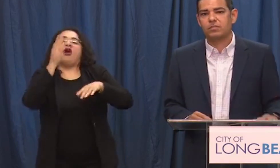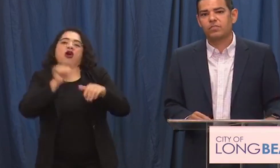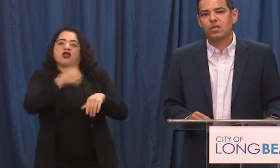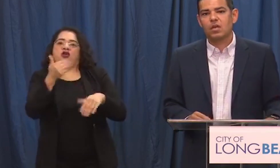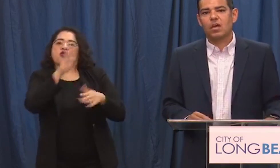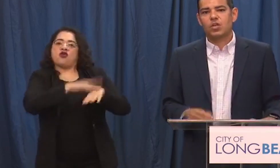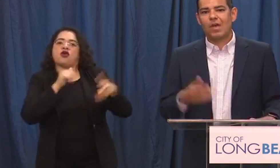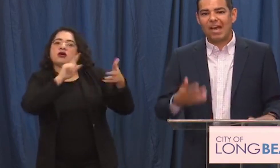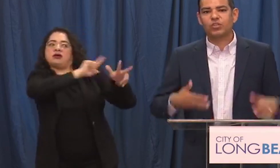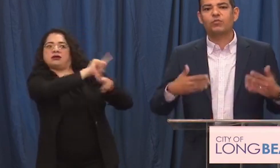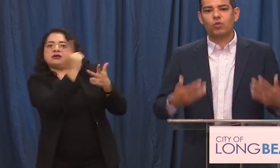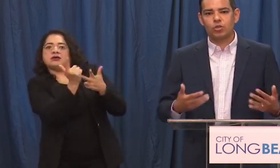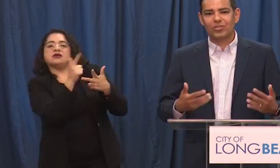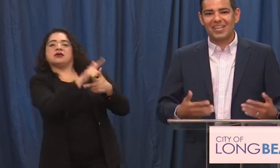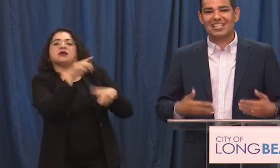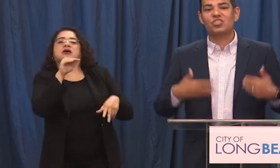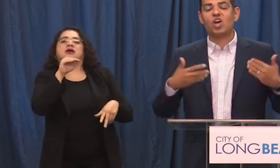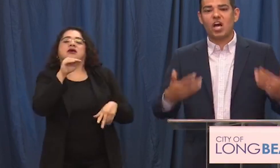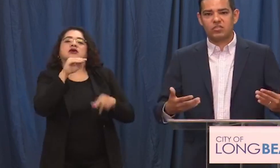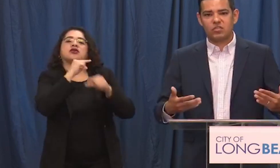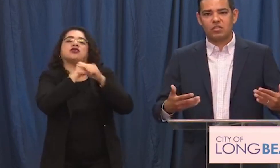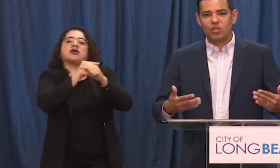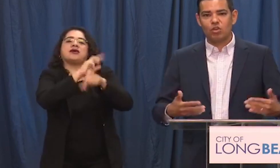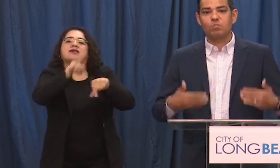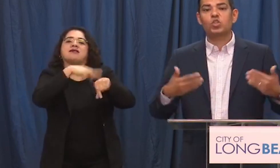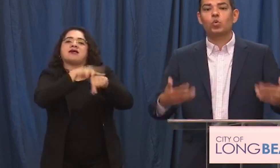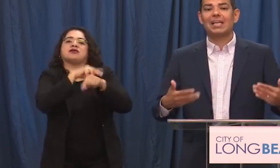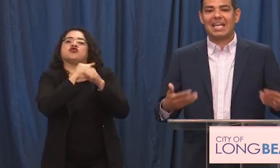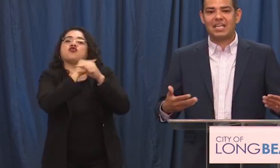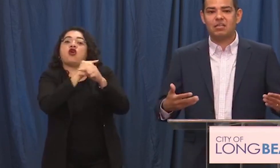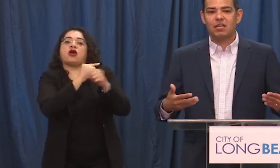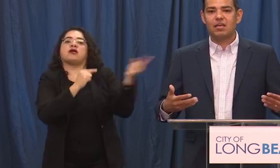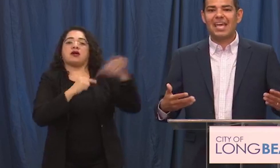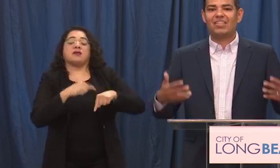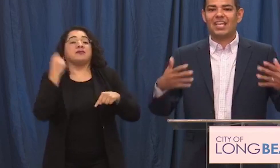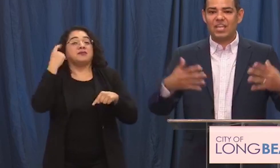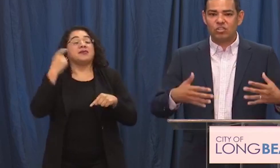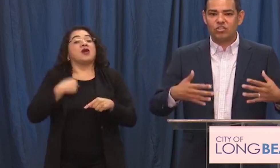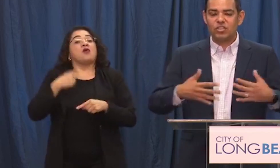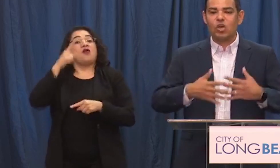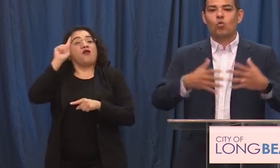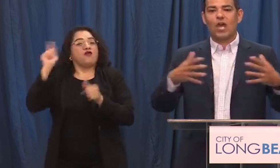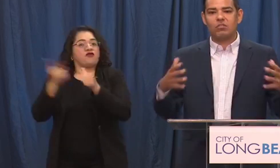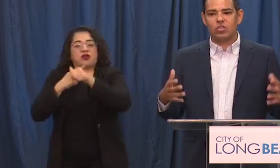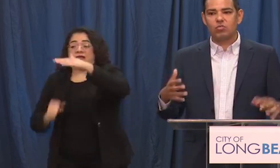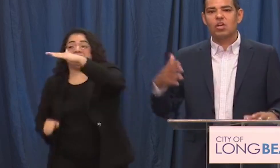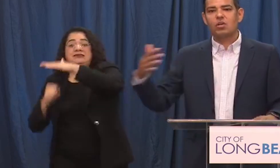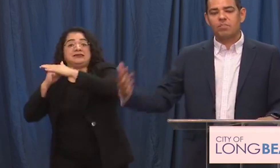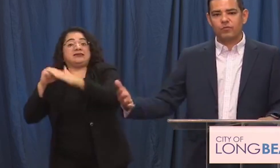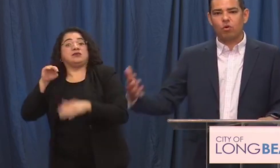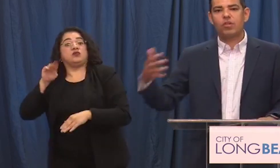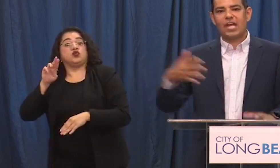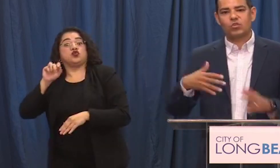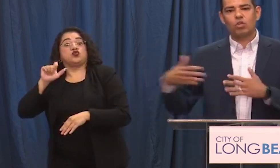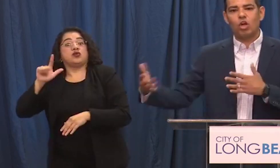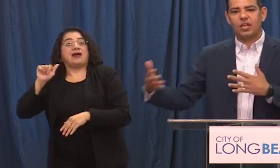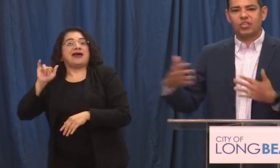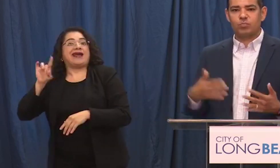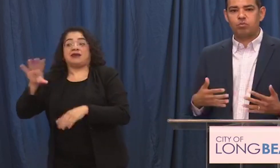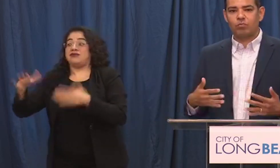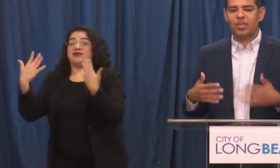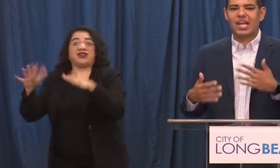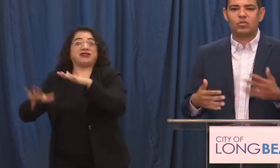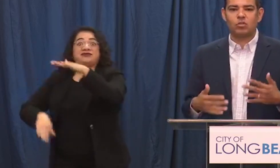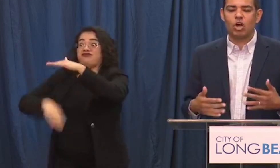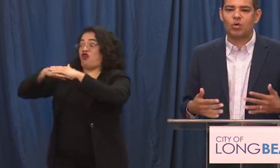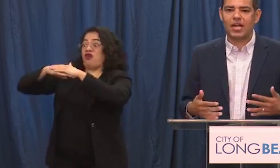works. You have to first exhaust your mutual aid and the agencies around you before the National Guard